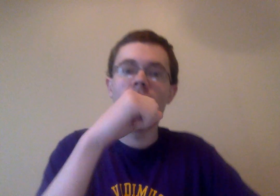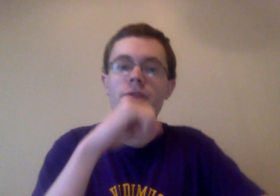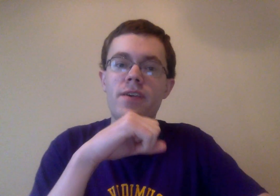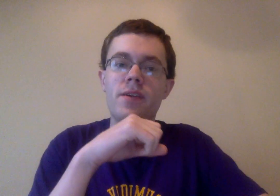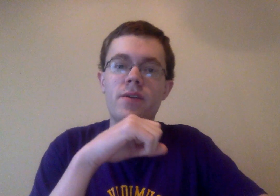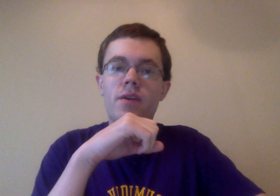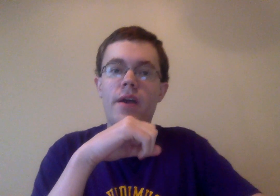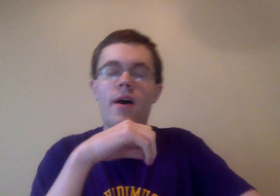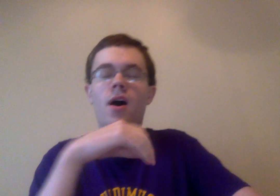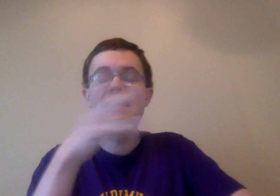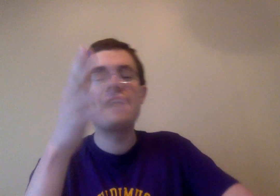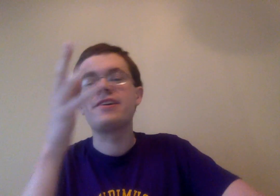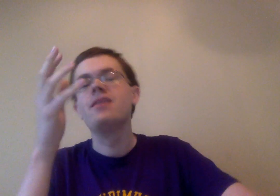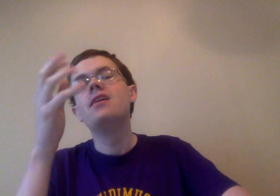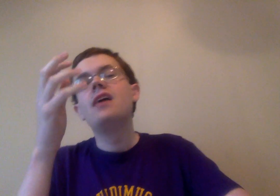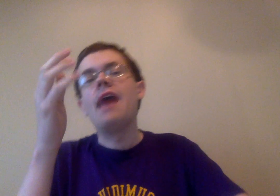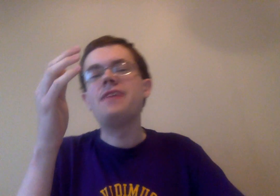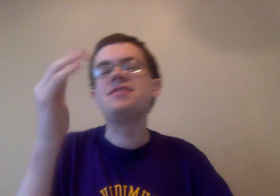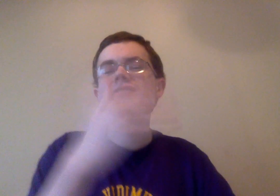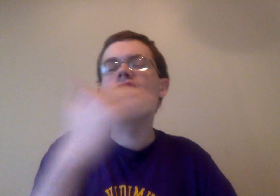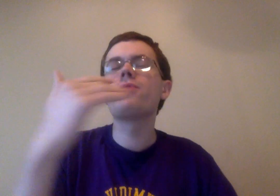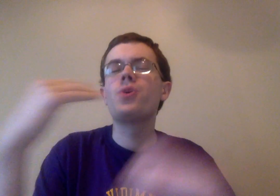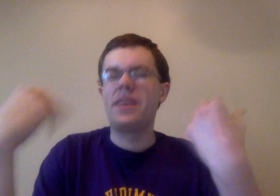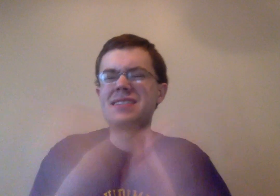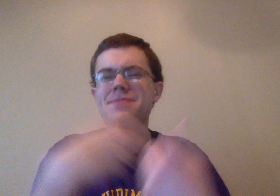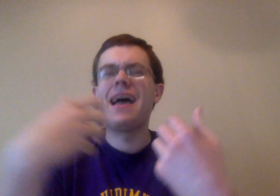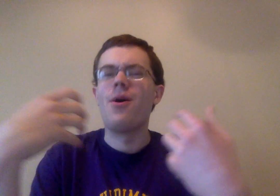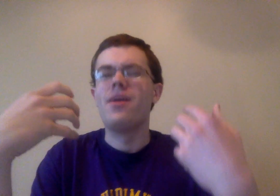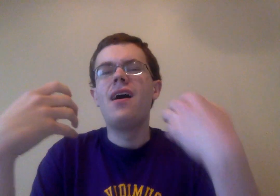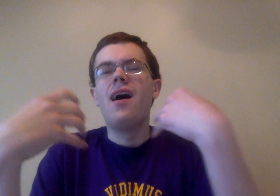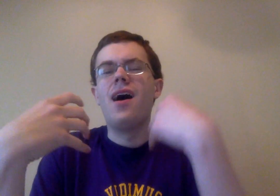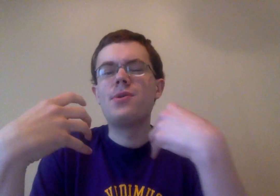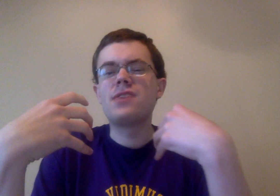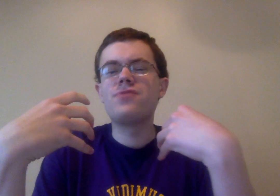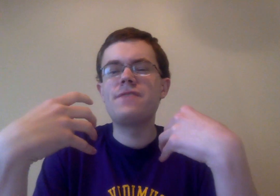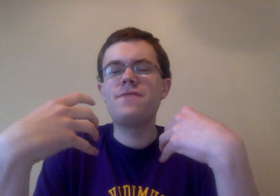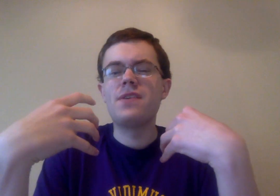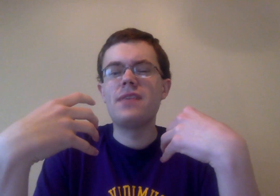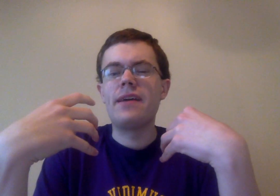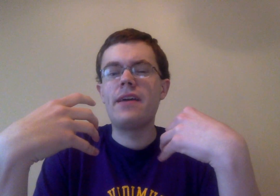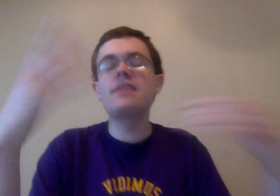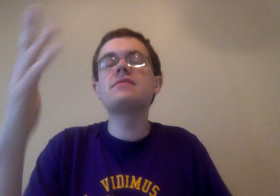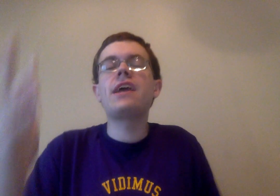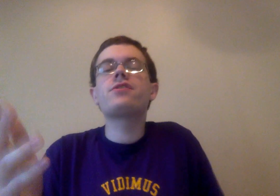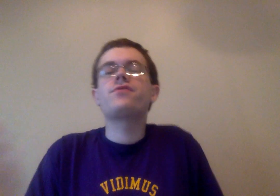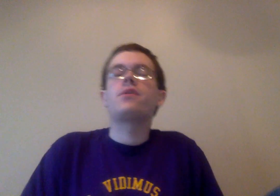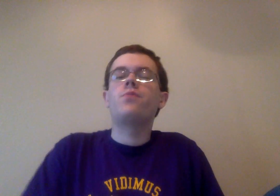out the, uh, attacker, and then she sees Tomaru and, like, slims down. Uh, which doesn't really feel like, it feels like it's in character for, like, what